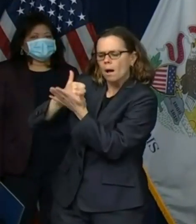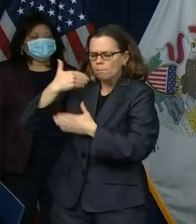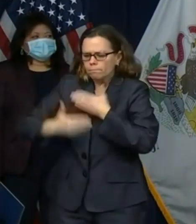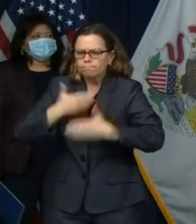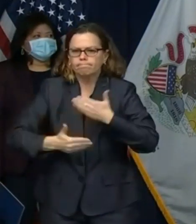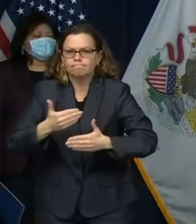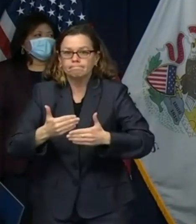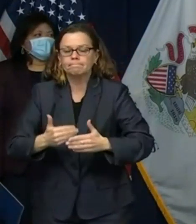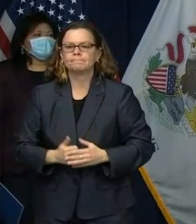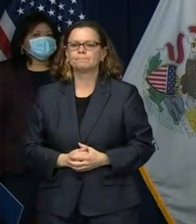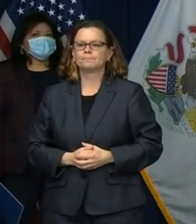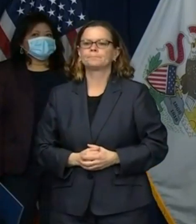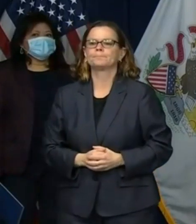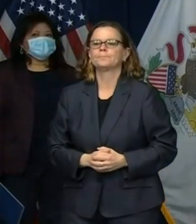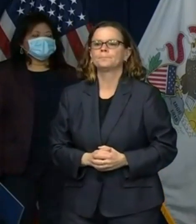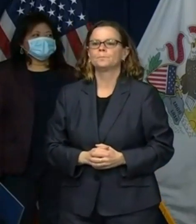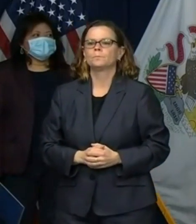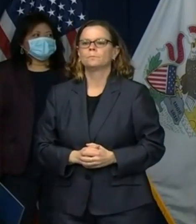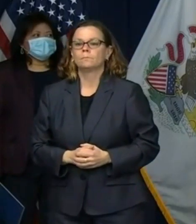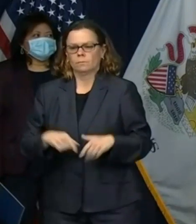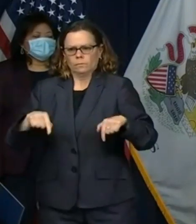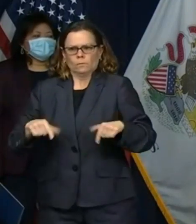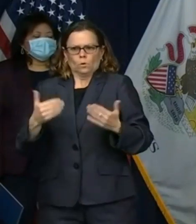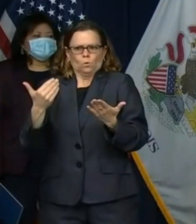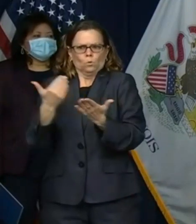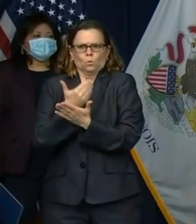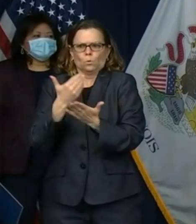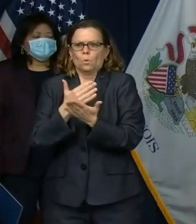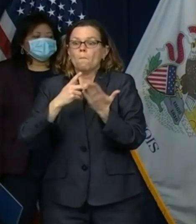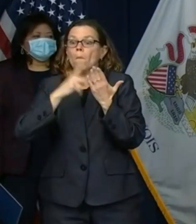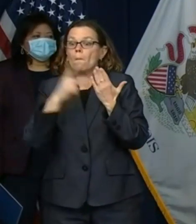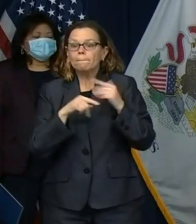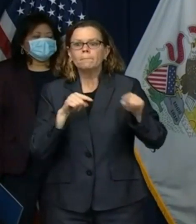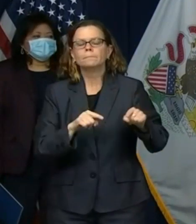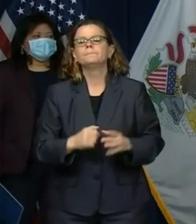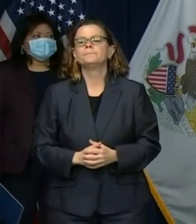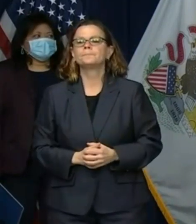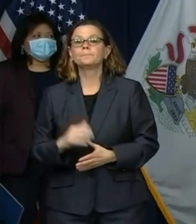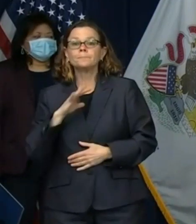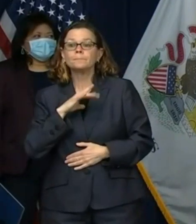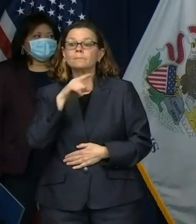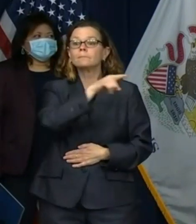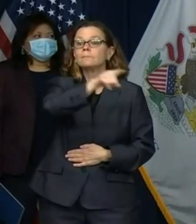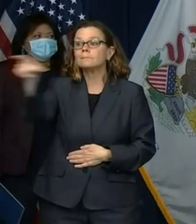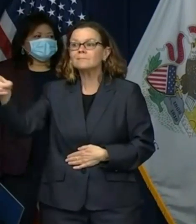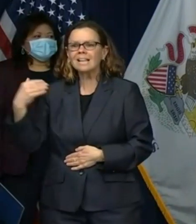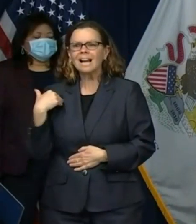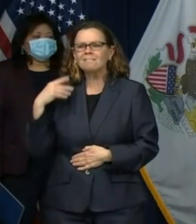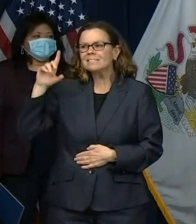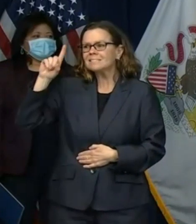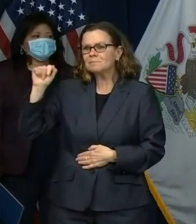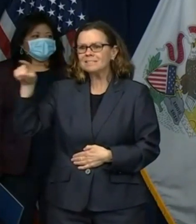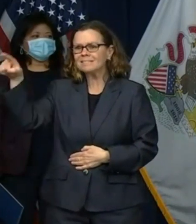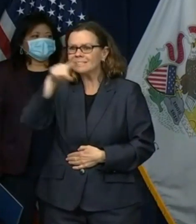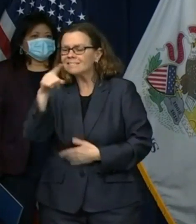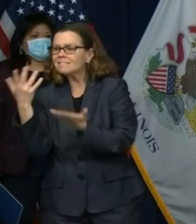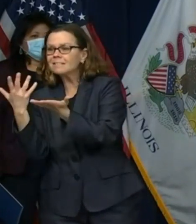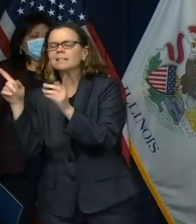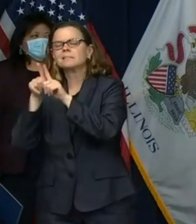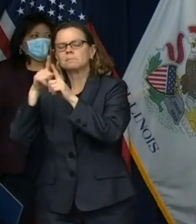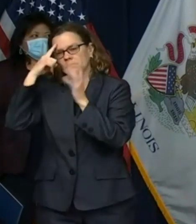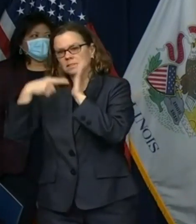accessibility features for people with disabilities if you are blind you can use